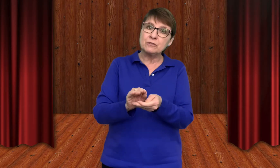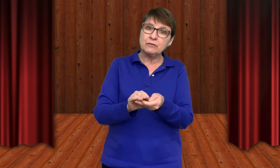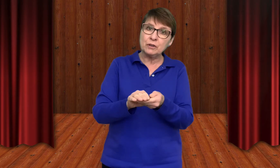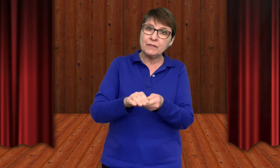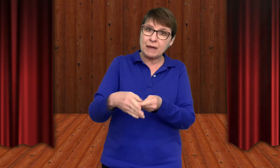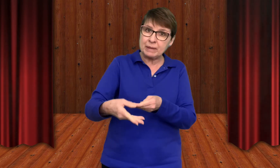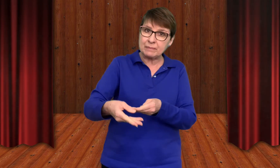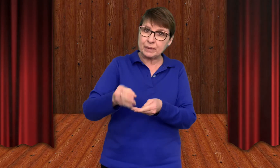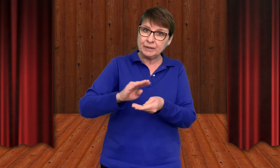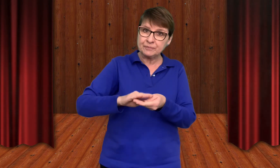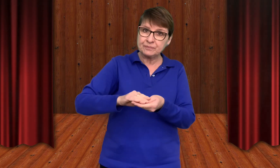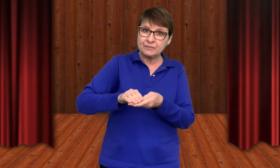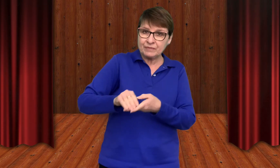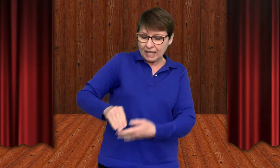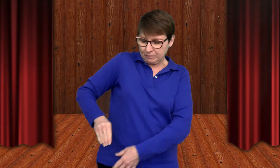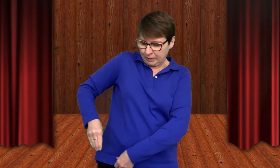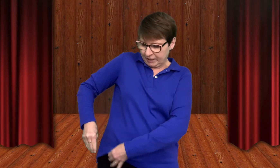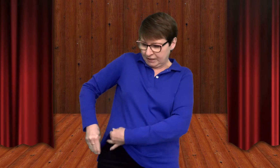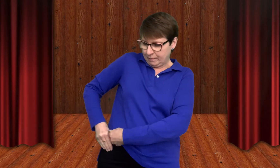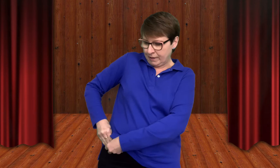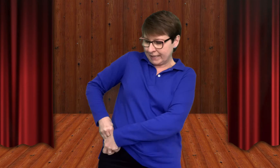fold that paper and put it in your pocket.